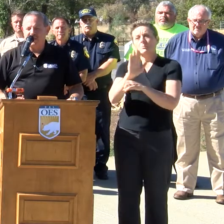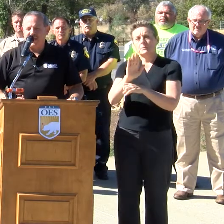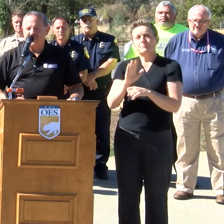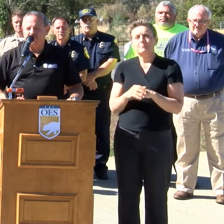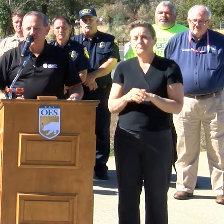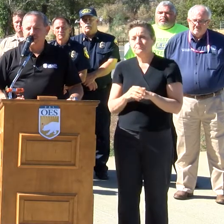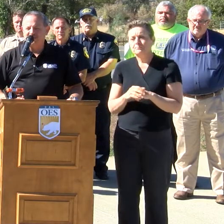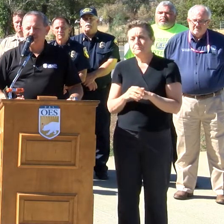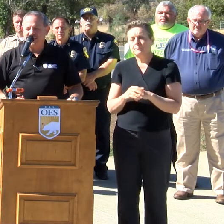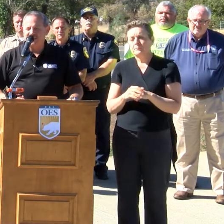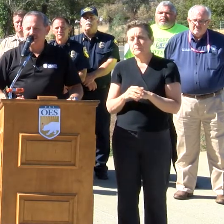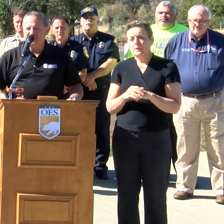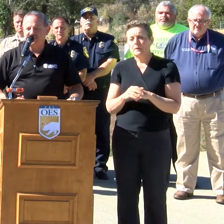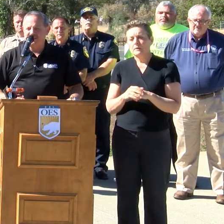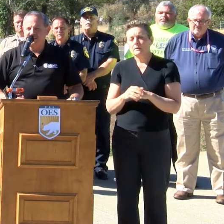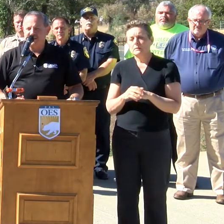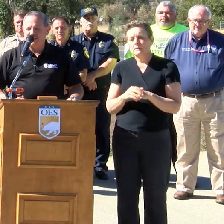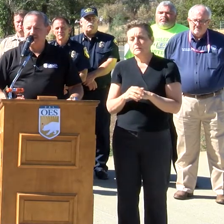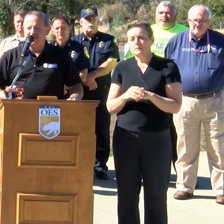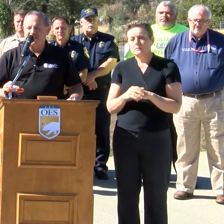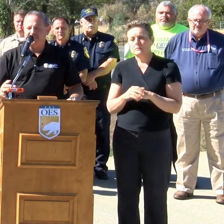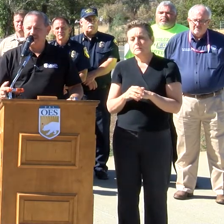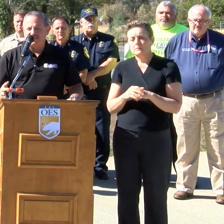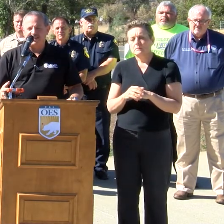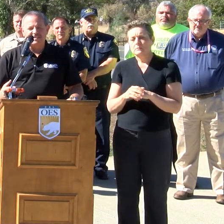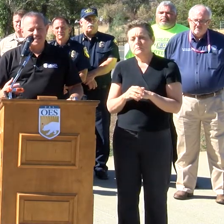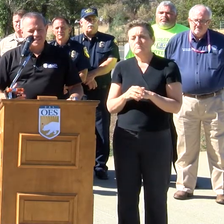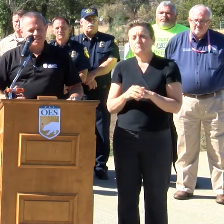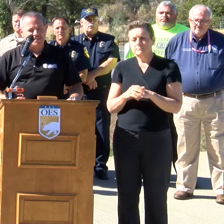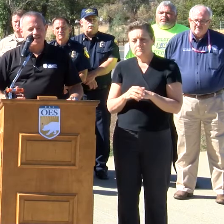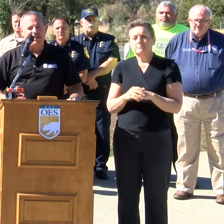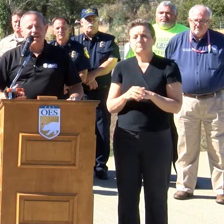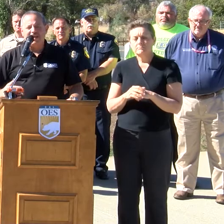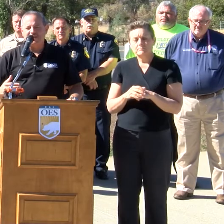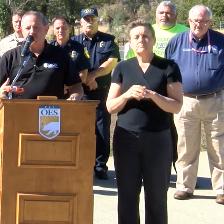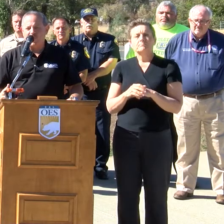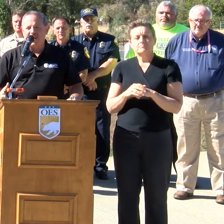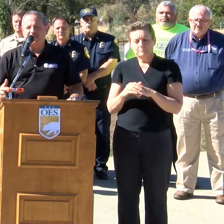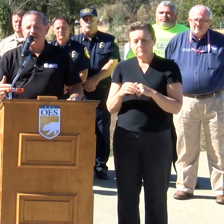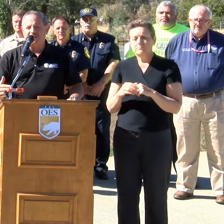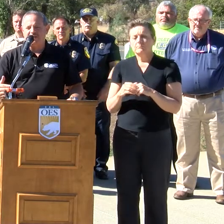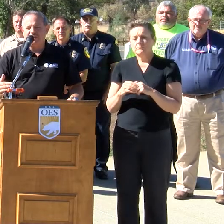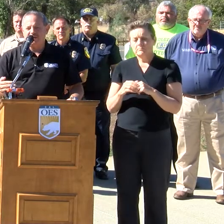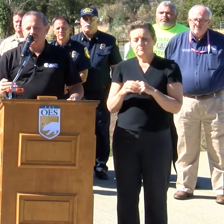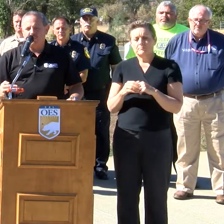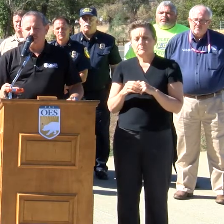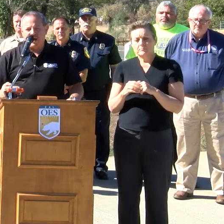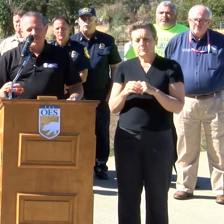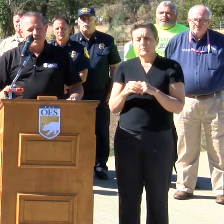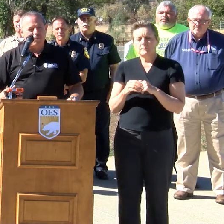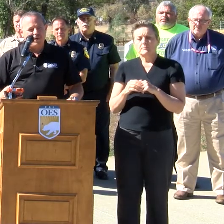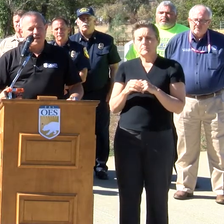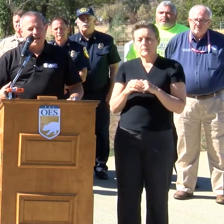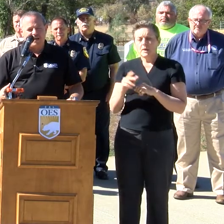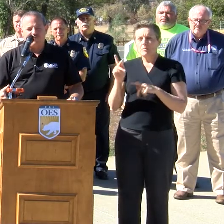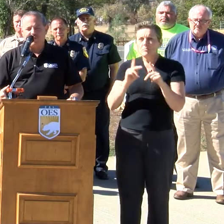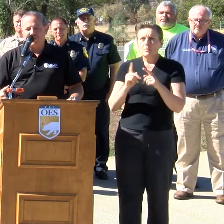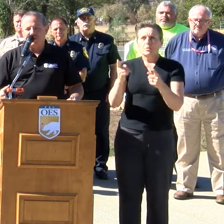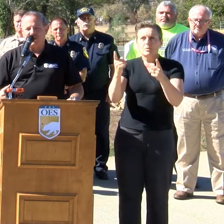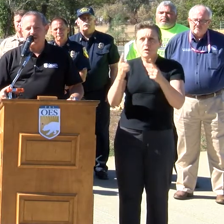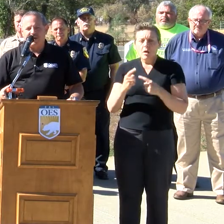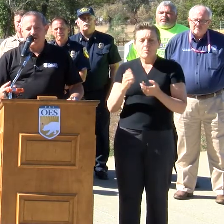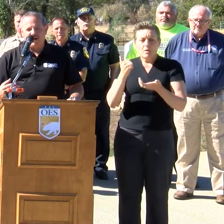it really stands in the consistency in the way that I think we in